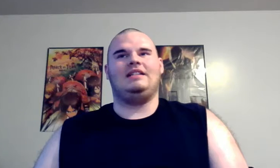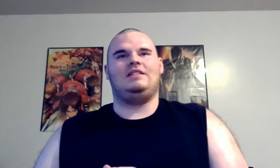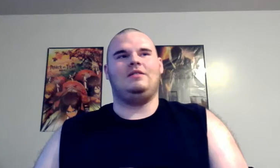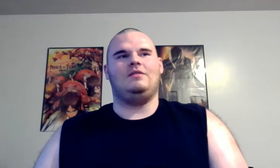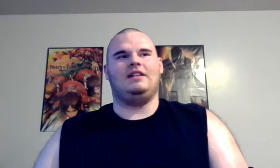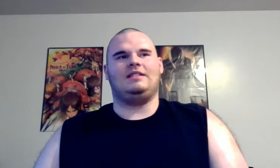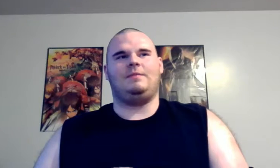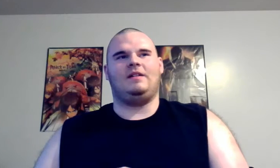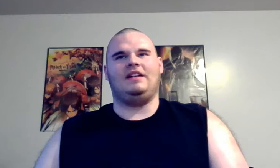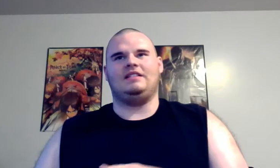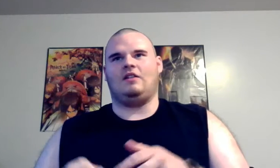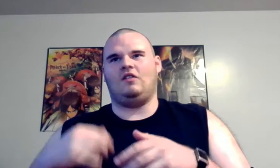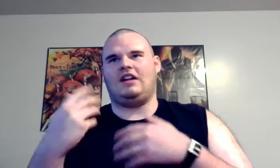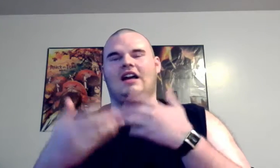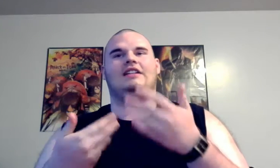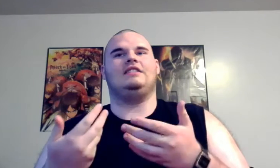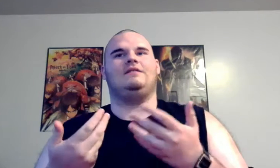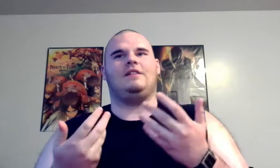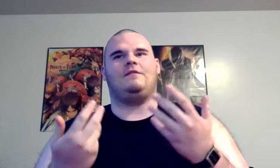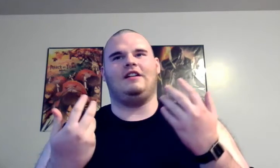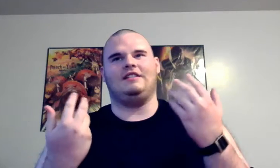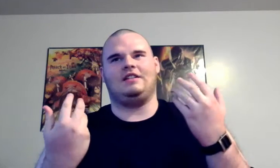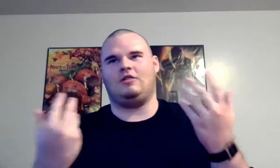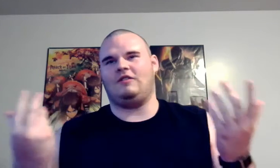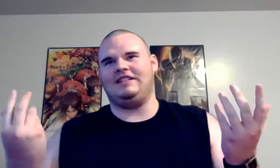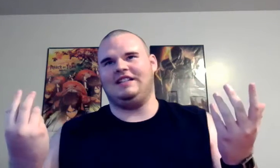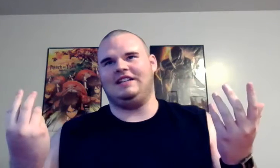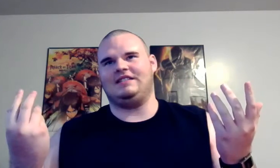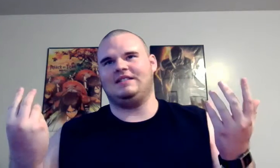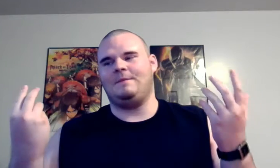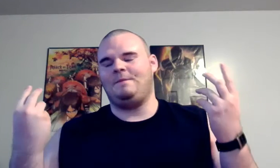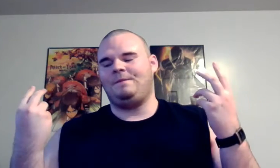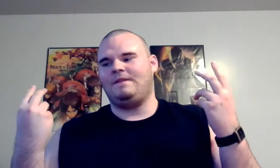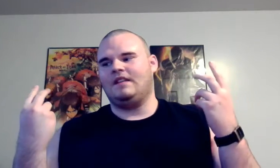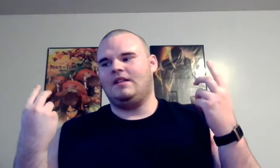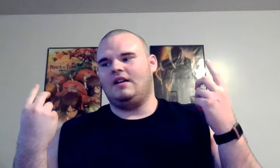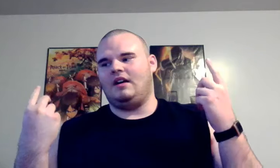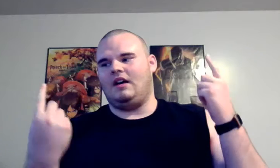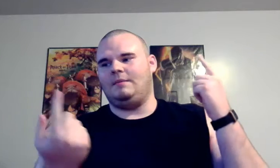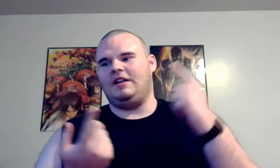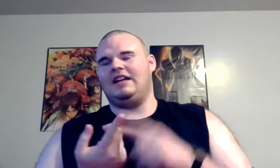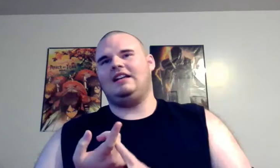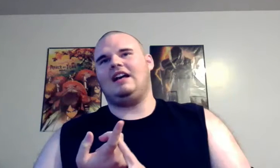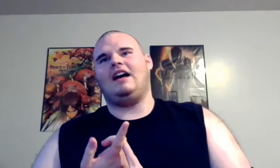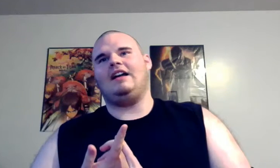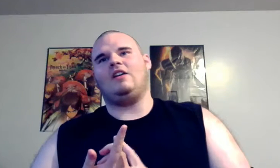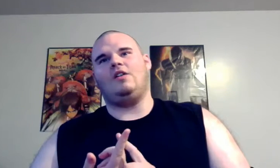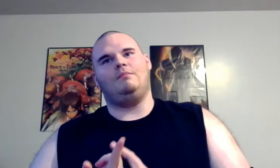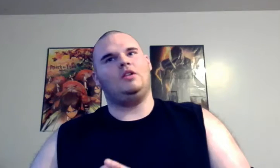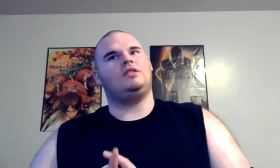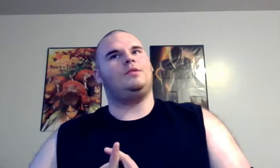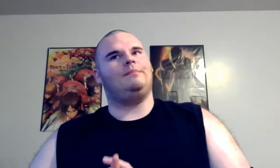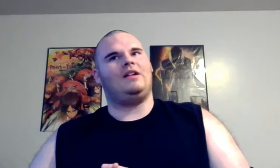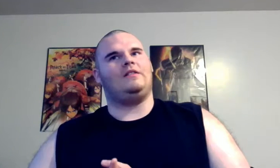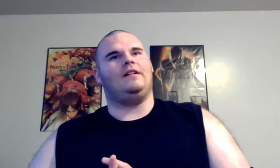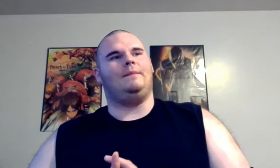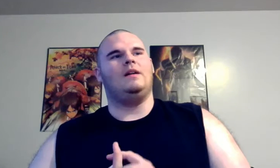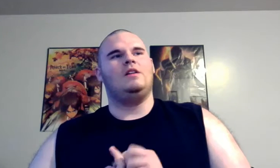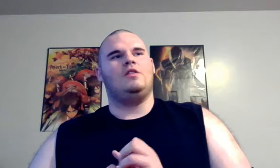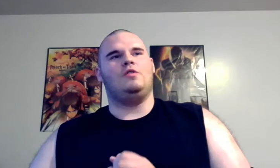to experience all kinds of different craziness um you get a guy called multiple malcolm who